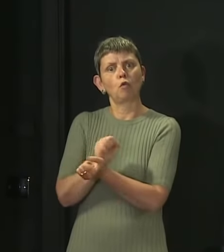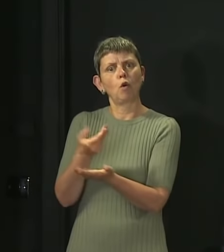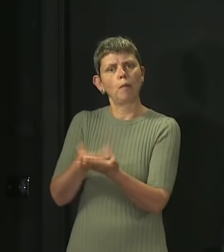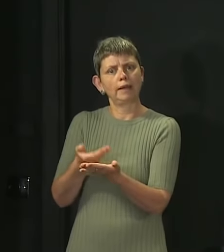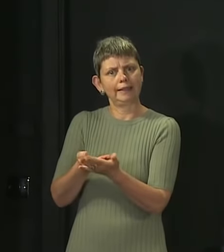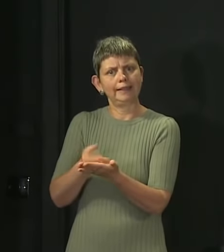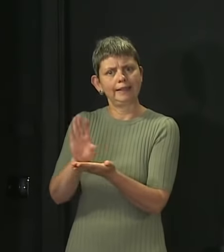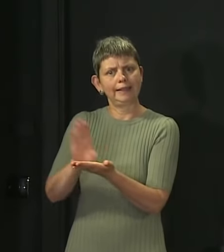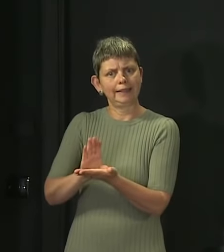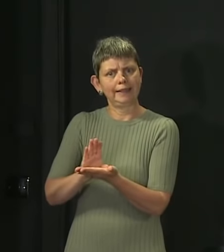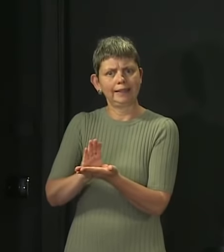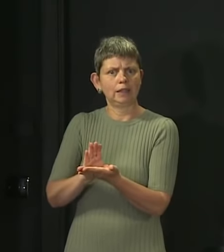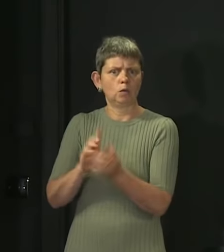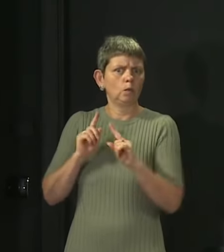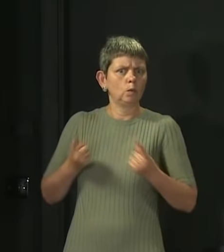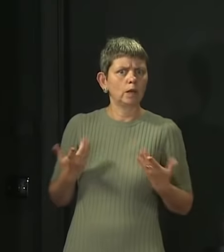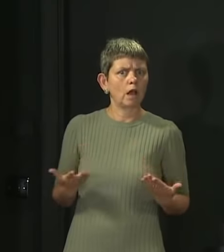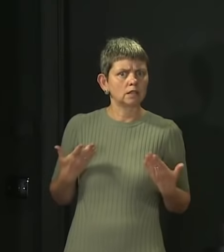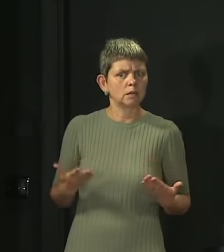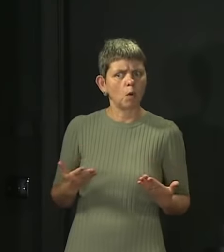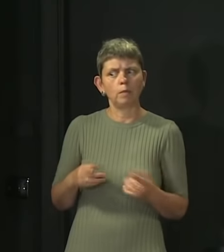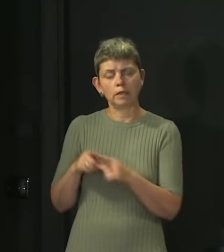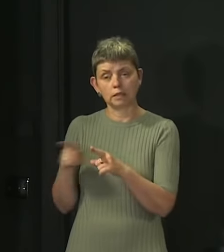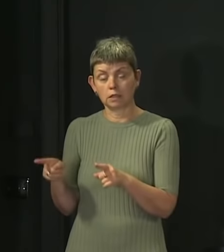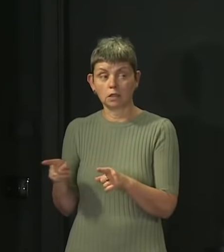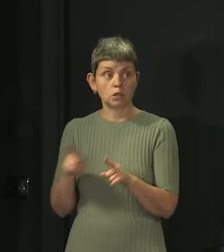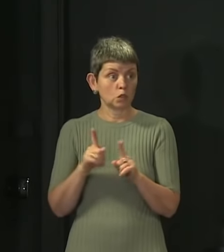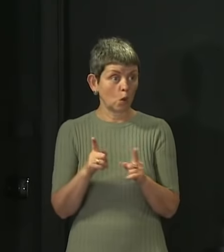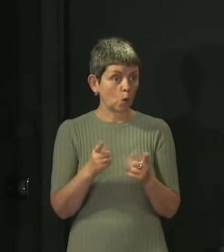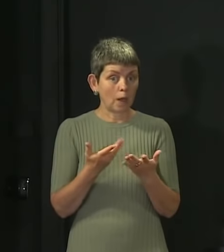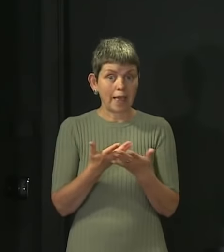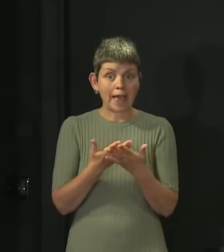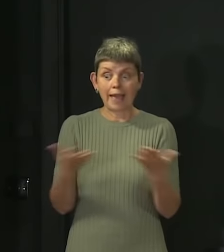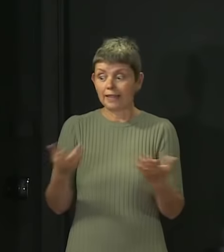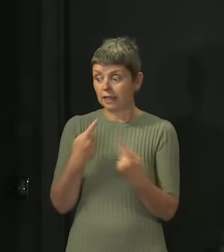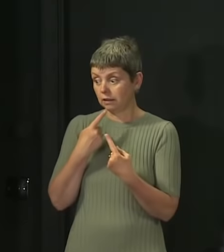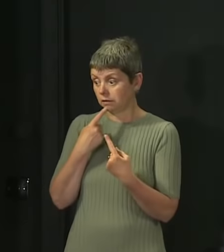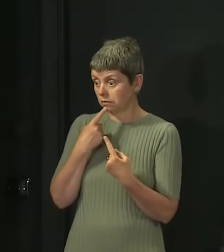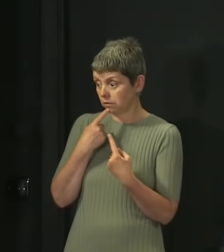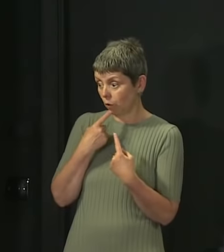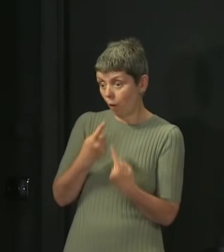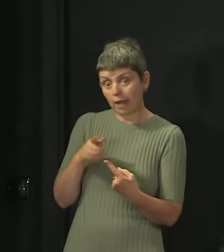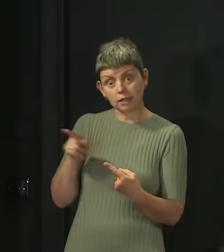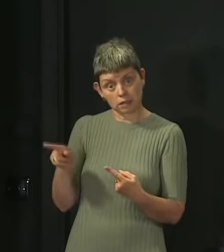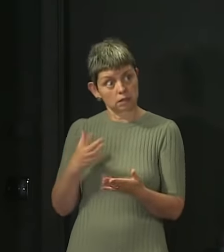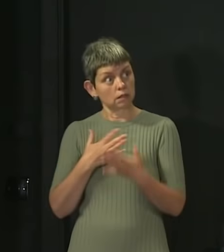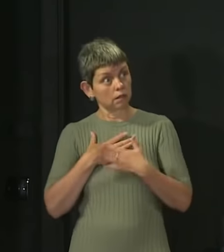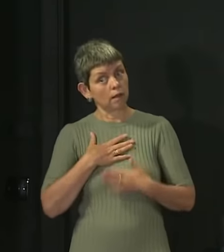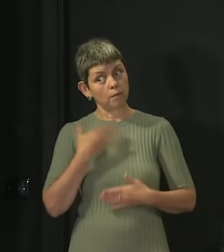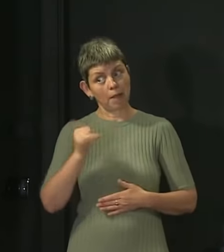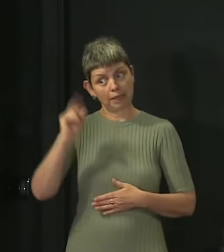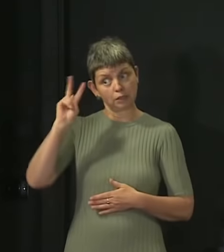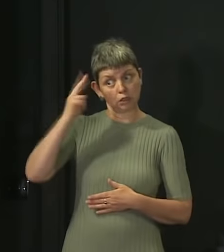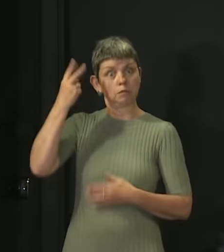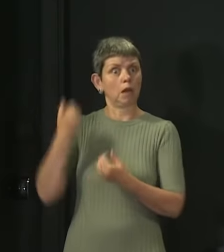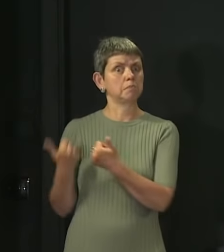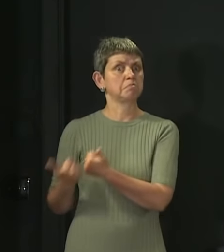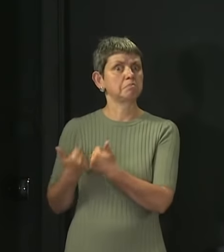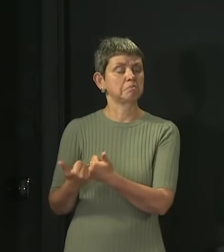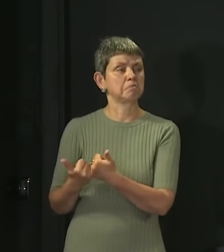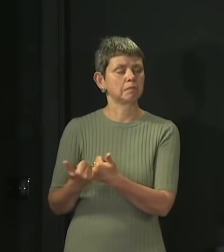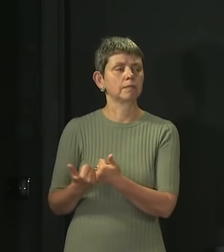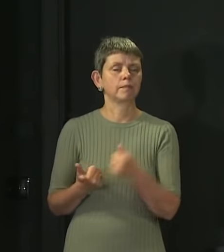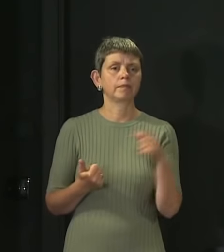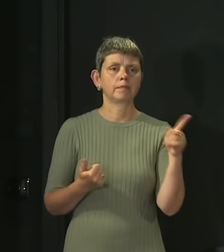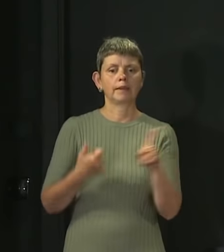flexibly than we are able to. I certainly welcome any comments that suggest that the Chancellor is open to that. And Kate Forbes and Fiona Hislott will